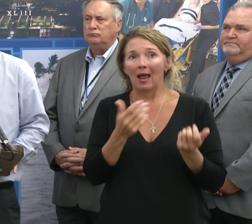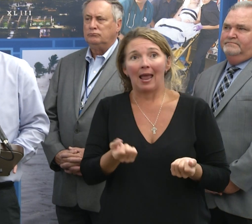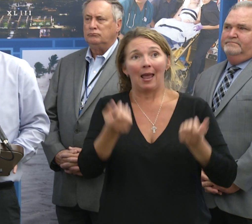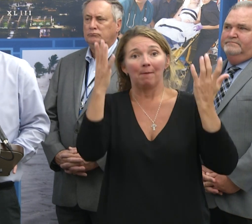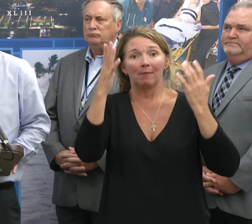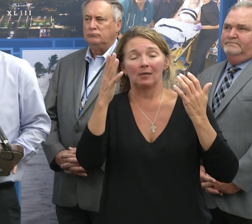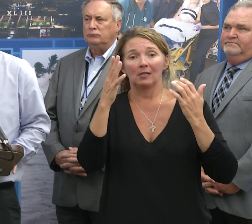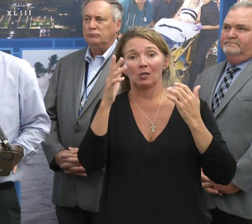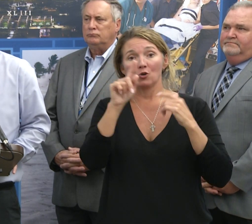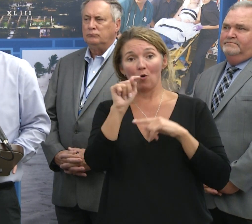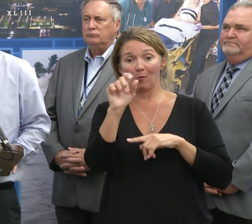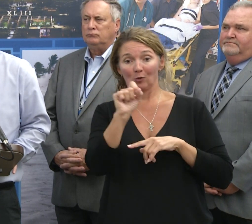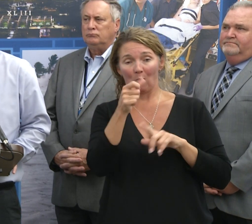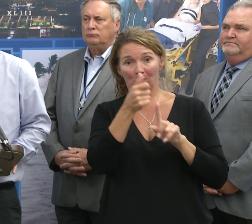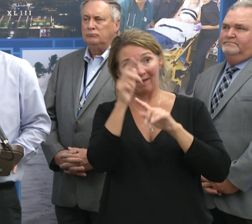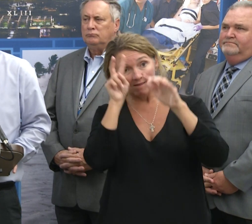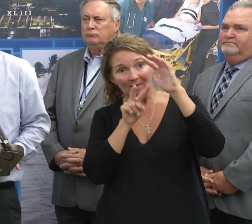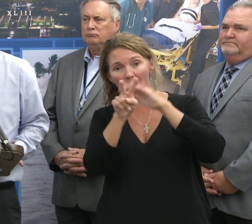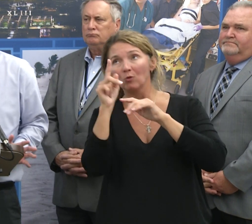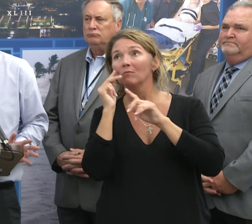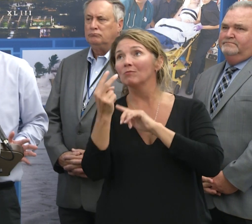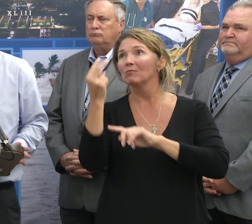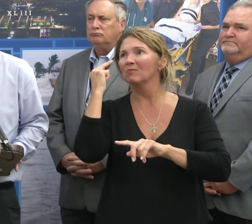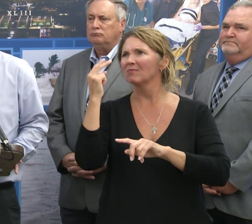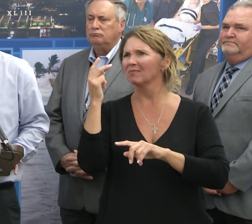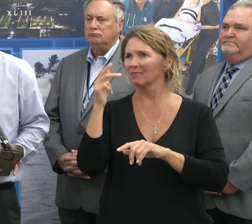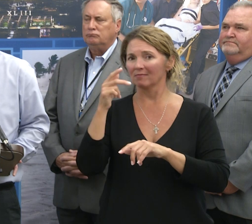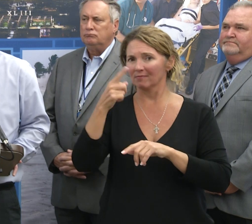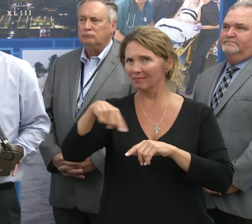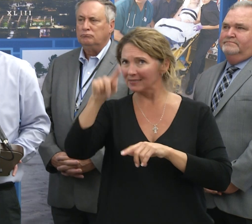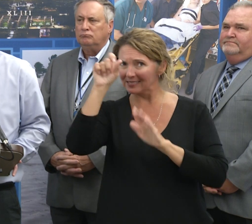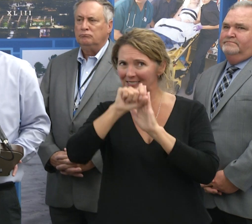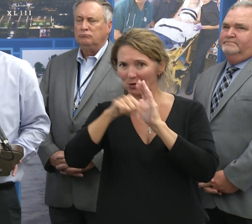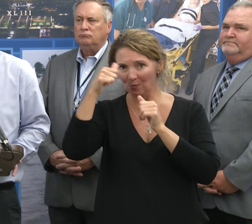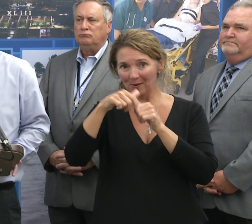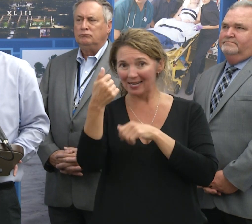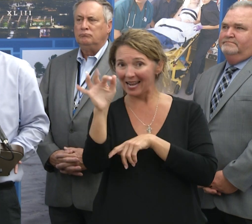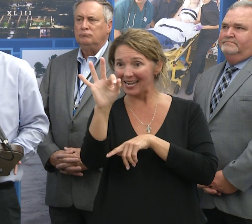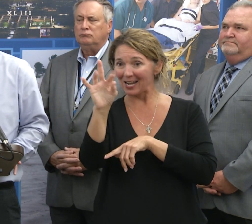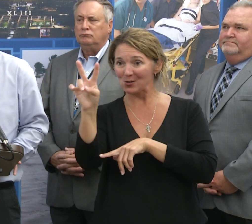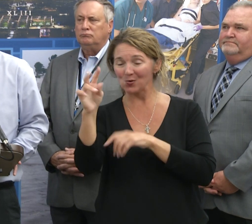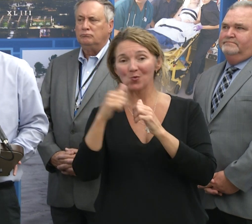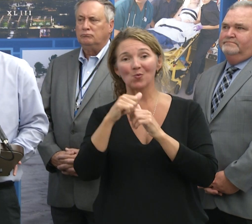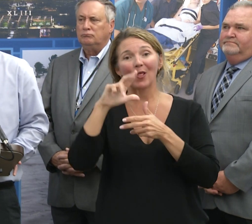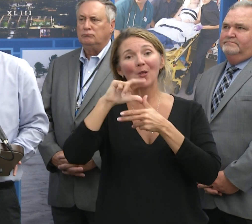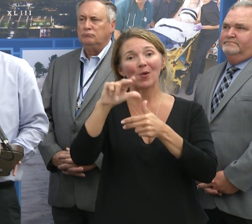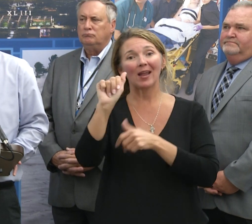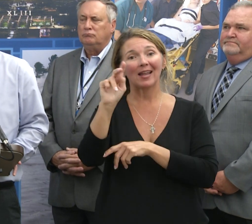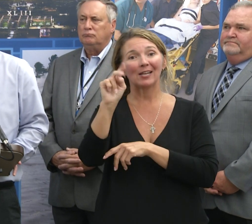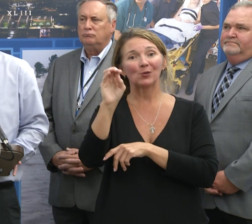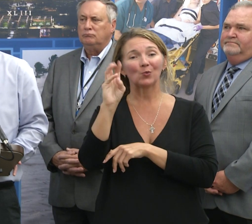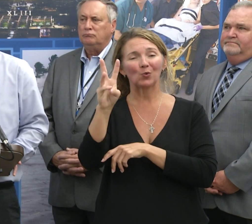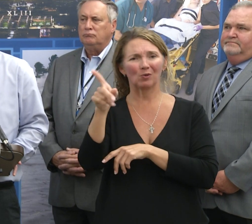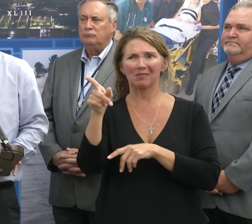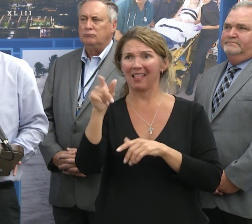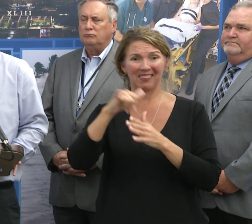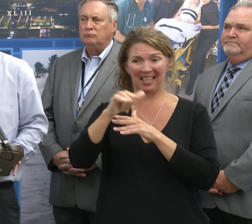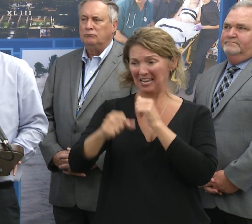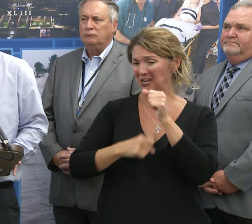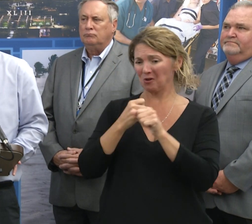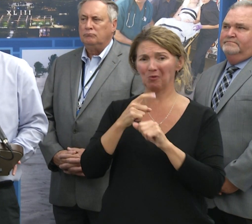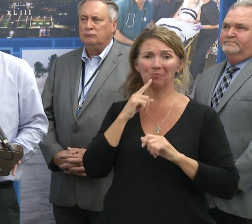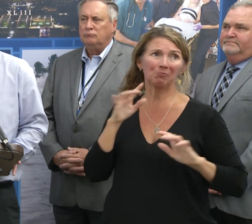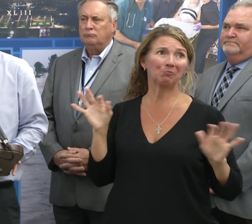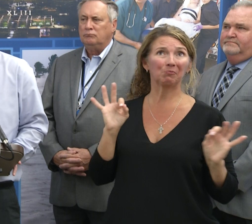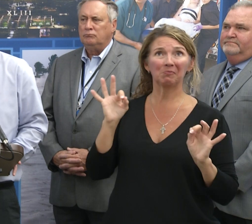storms are forecast. You can go back, especially everyone in this state remembers 1992 with Hurricane Andrew, you know, that was a below normal season.